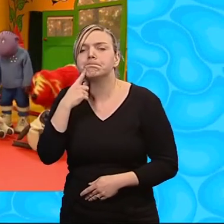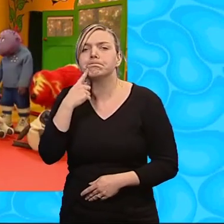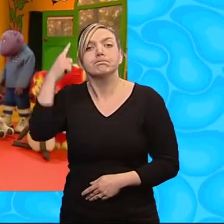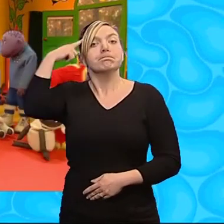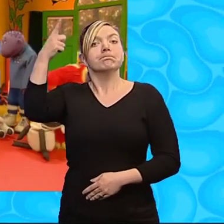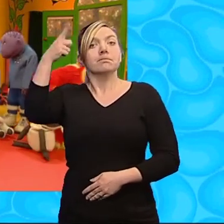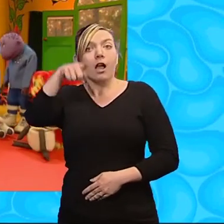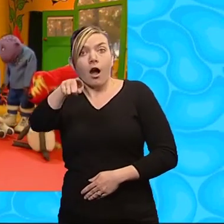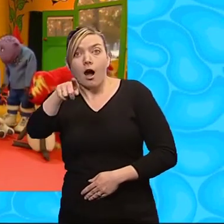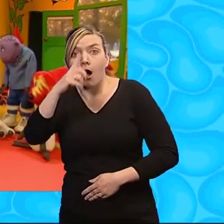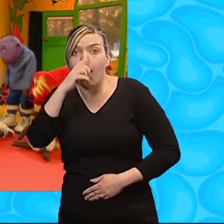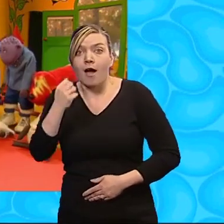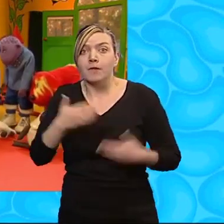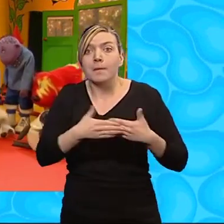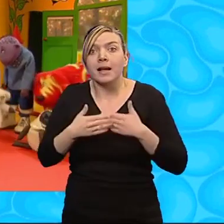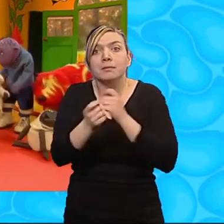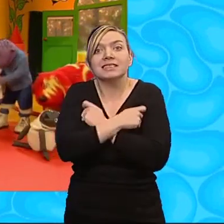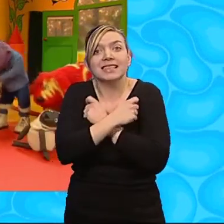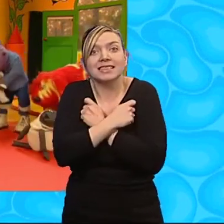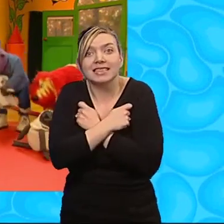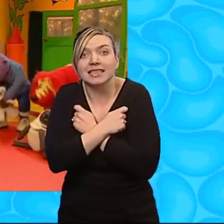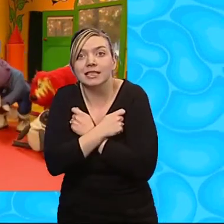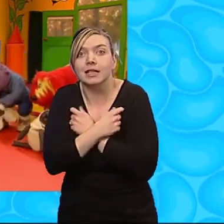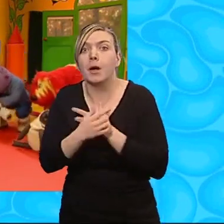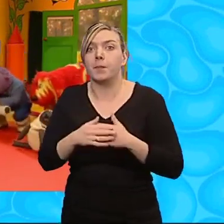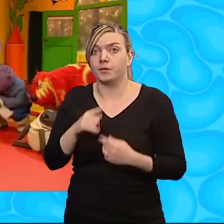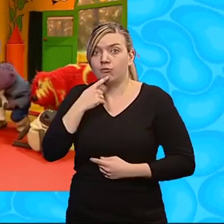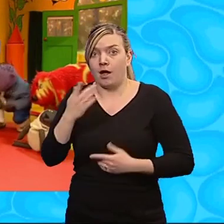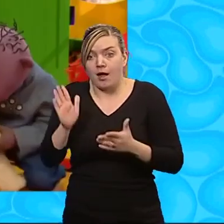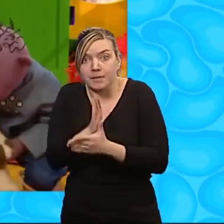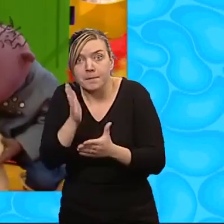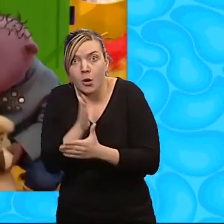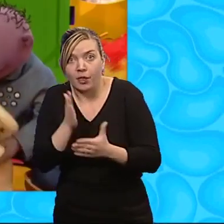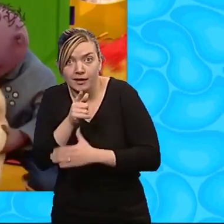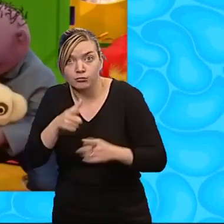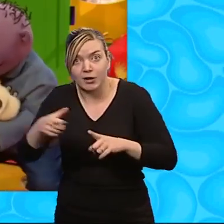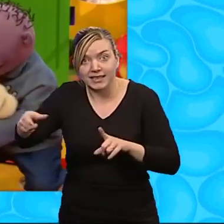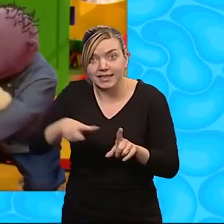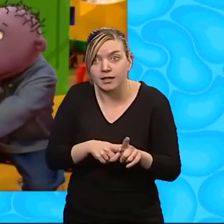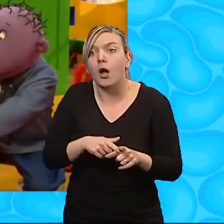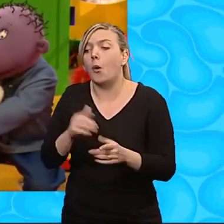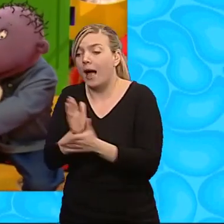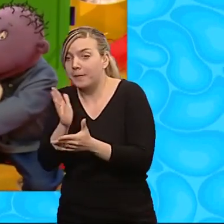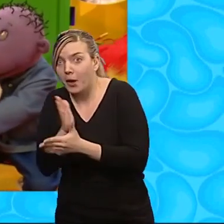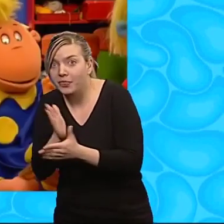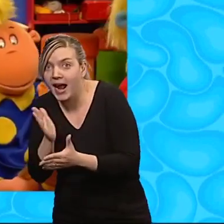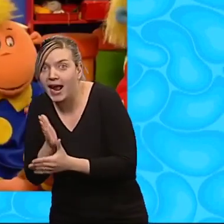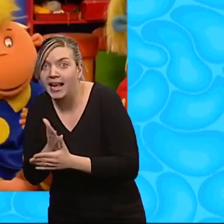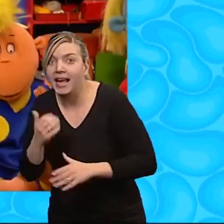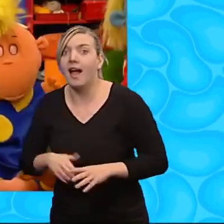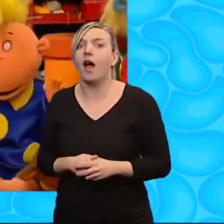Um, oh, you can have Baby Ted then! Ted! Say Happy Birthday to Baby Rocky! Yep! Happy Birthday, Rocky! Yes!